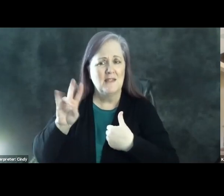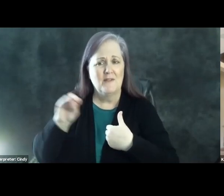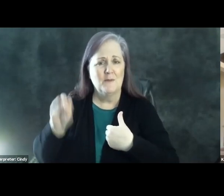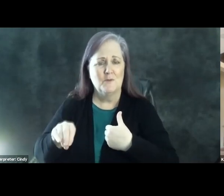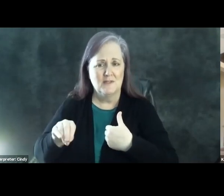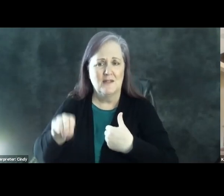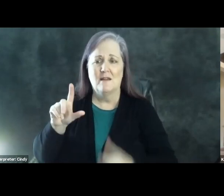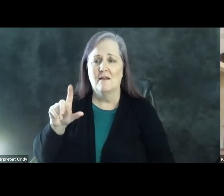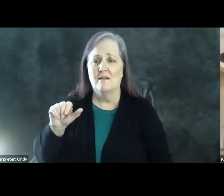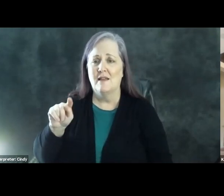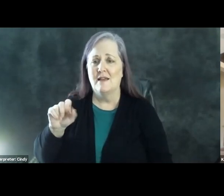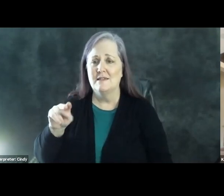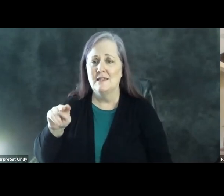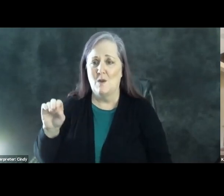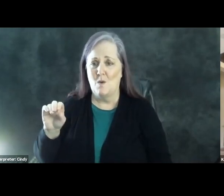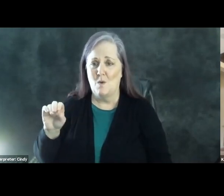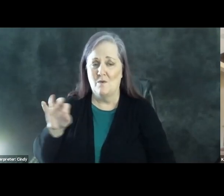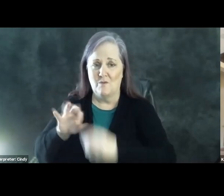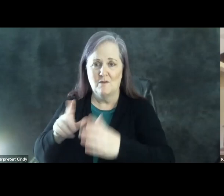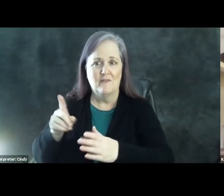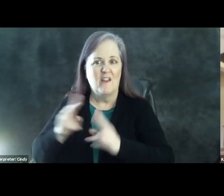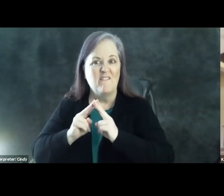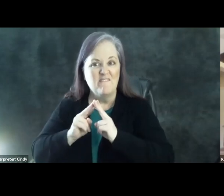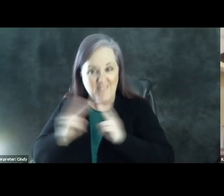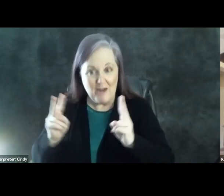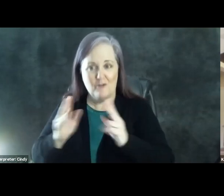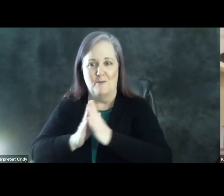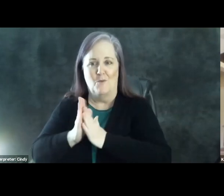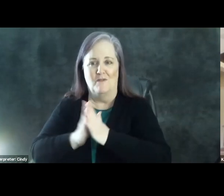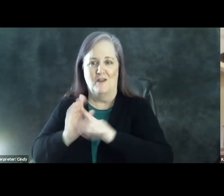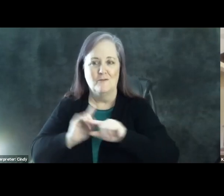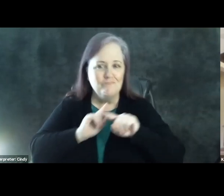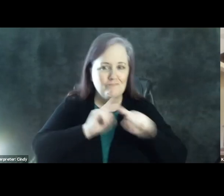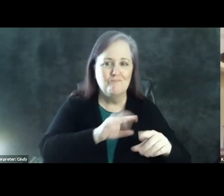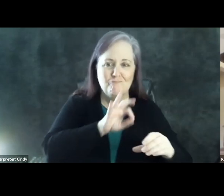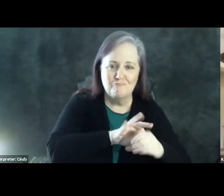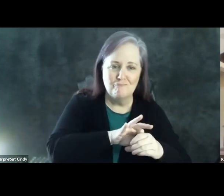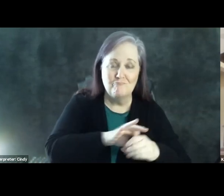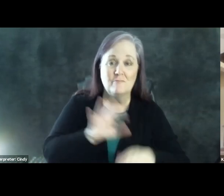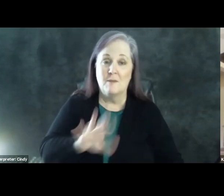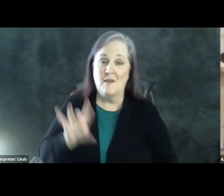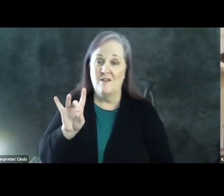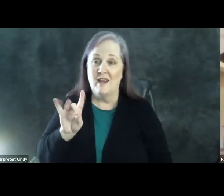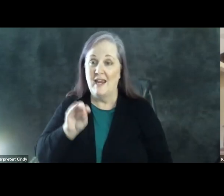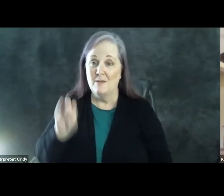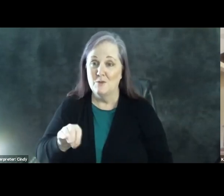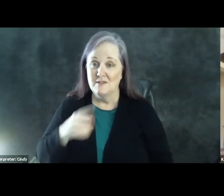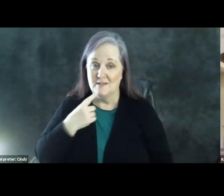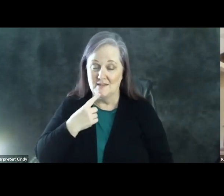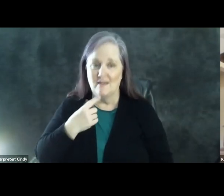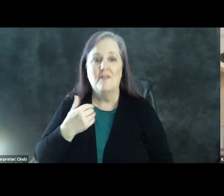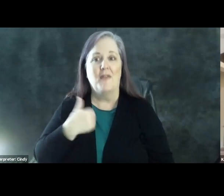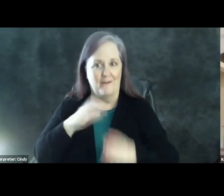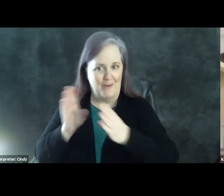electorate are saying that they are very motivated to turn out to vote. And around 80% are reporting that they have a